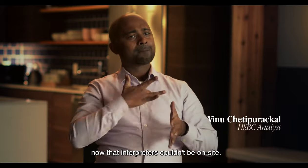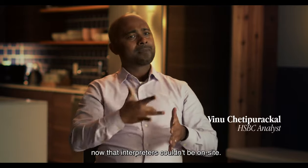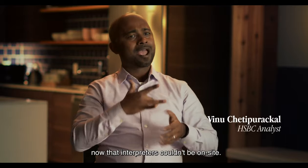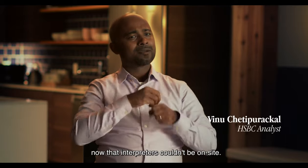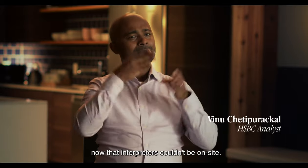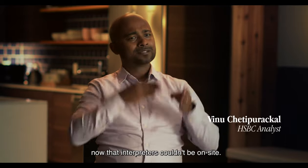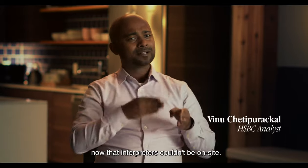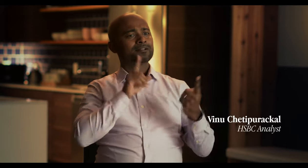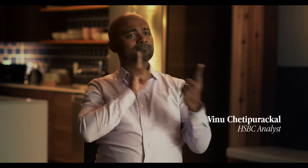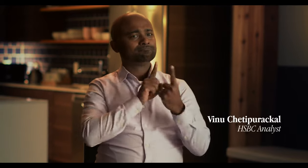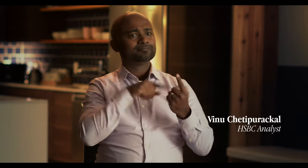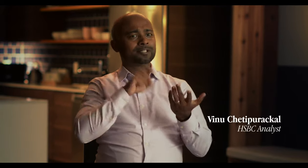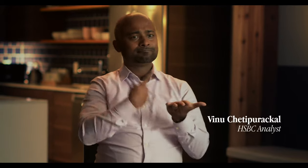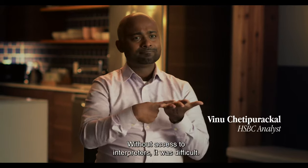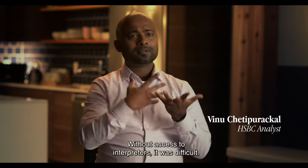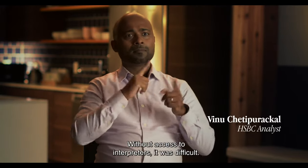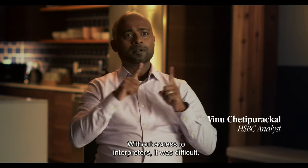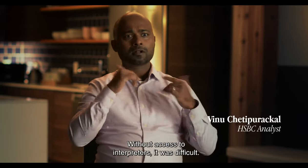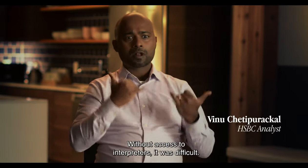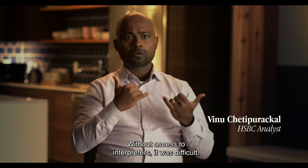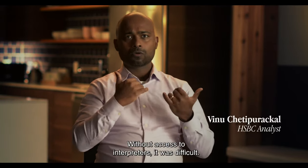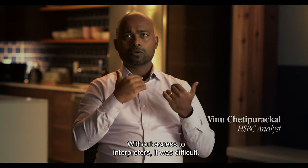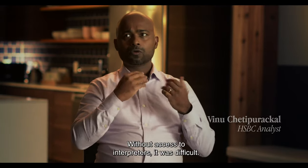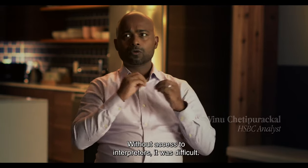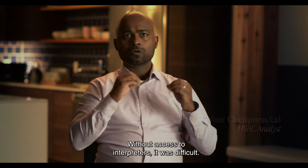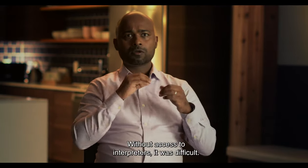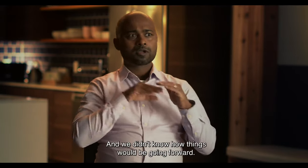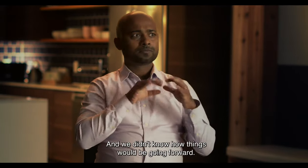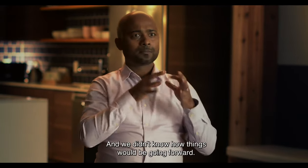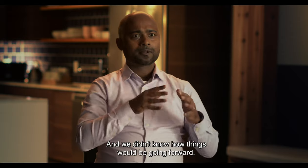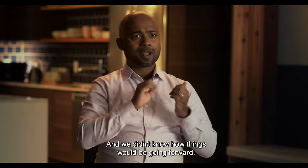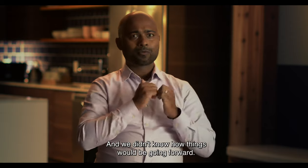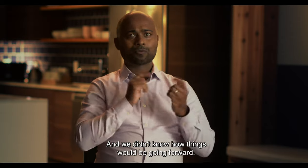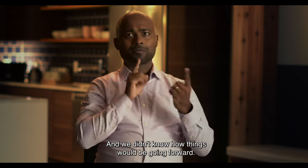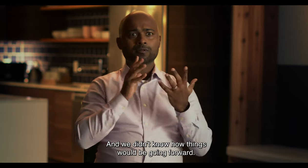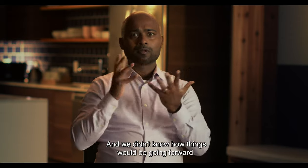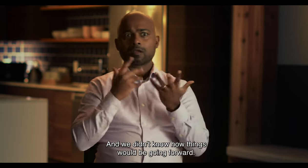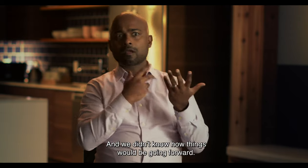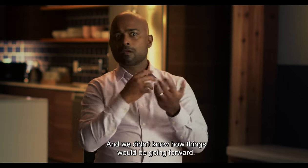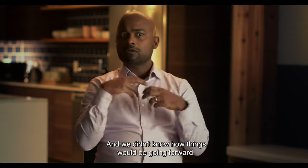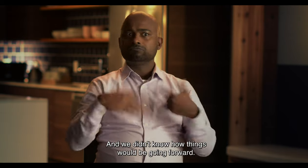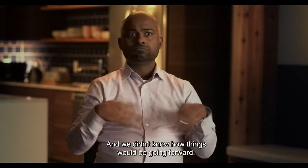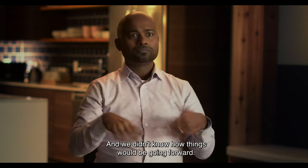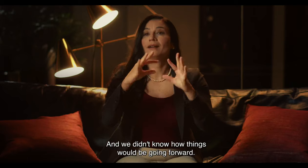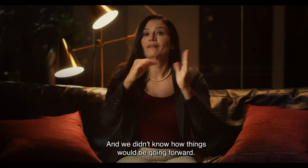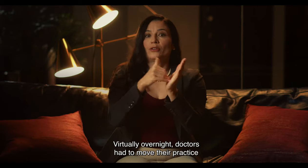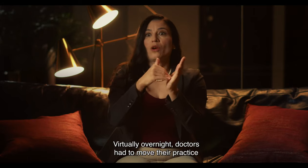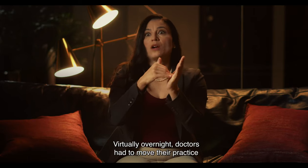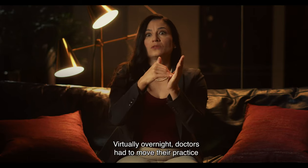interpreters couldn't be on site. Without access to interpreters, it was difficult, and we didn't know how things would be going forward.